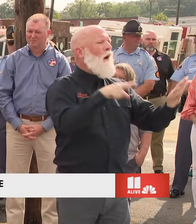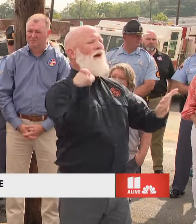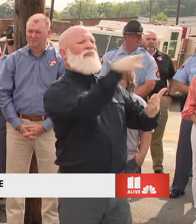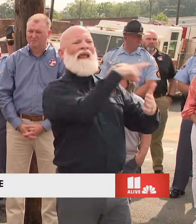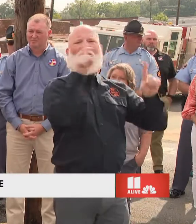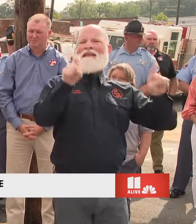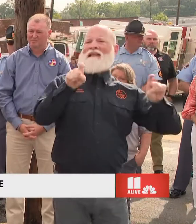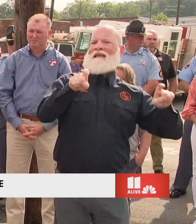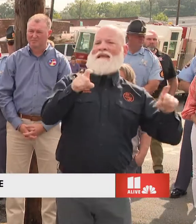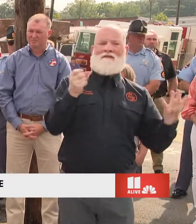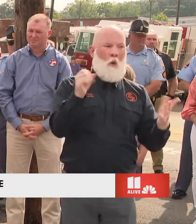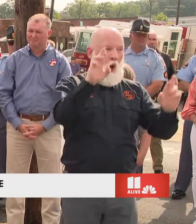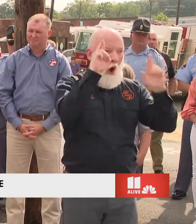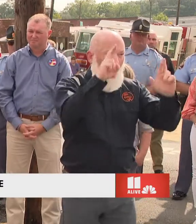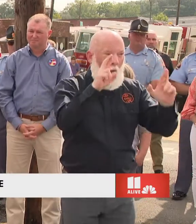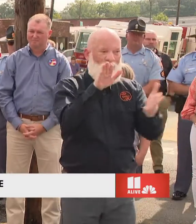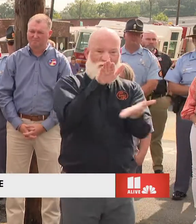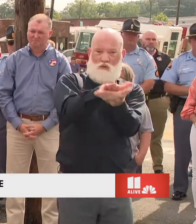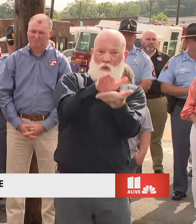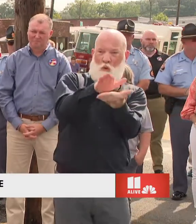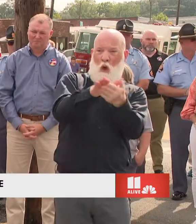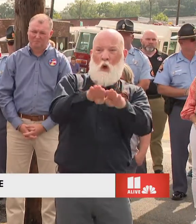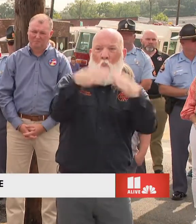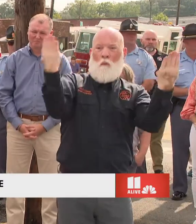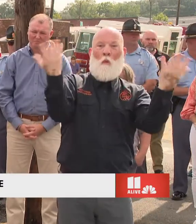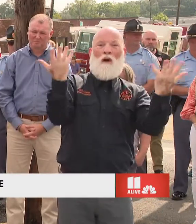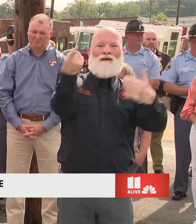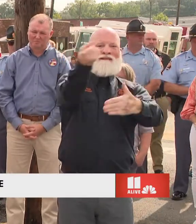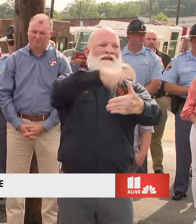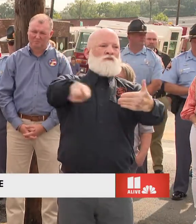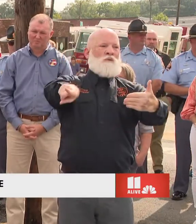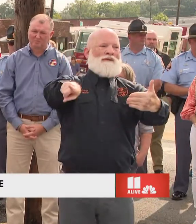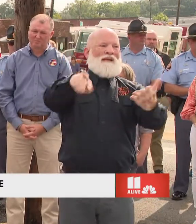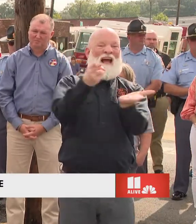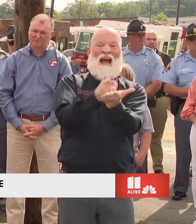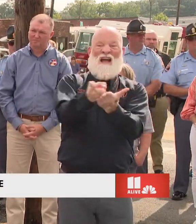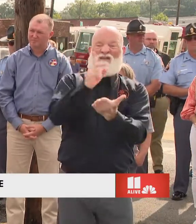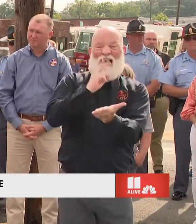week. I honestly don't know. So I'll just wait on them to advise us on that.